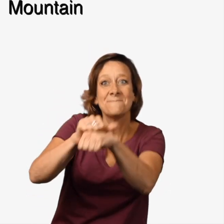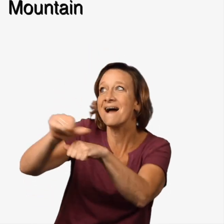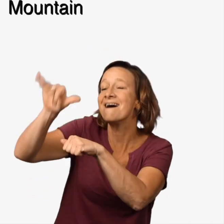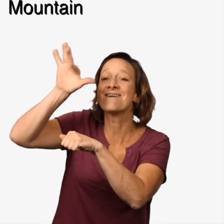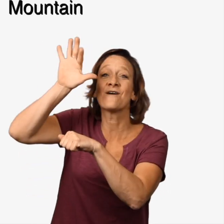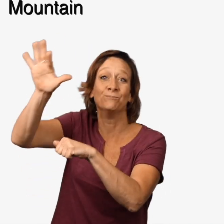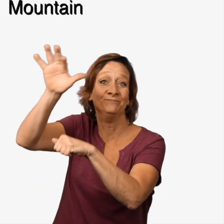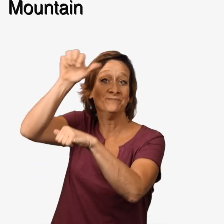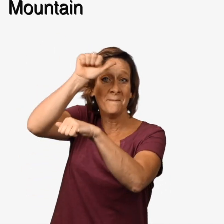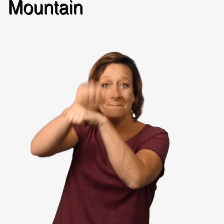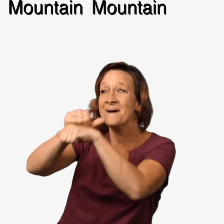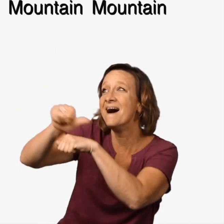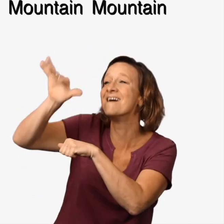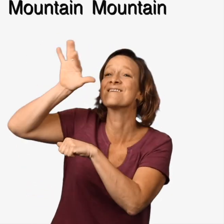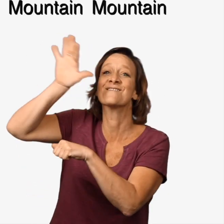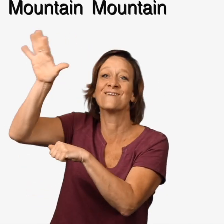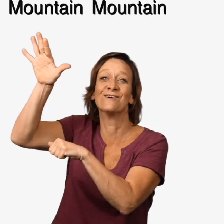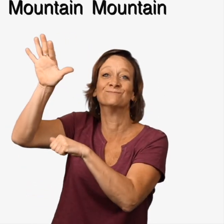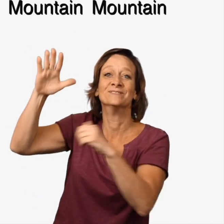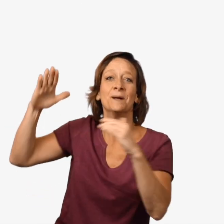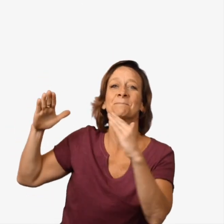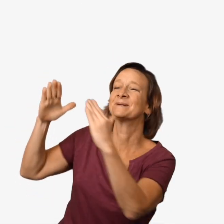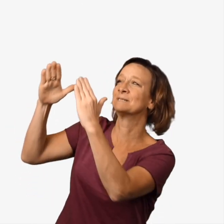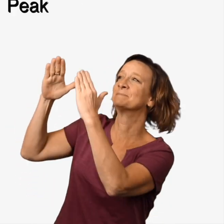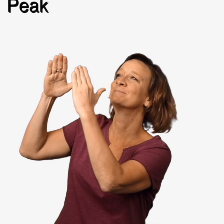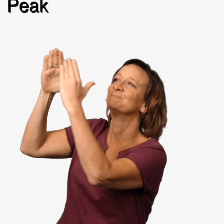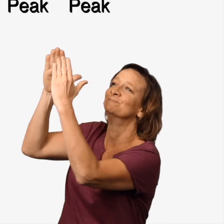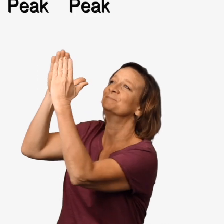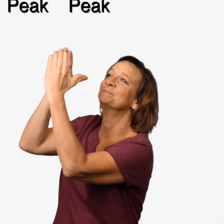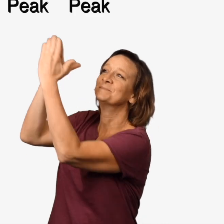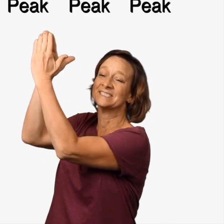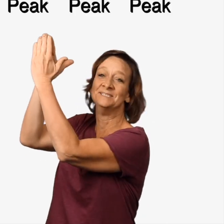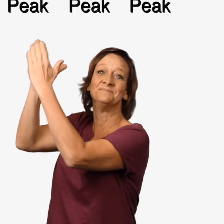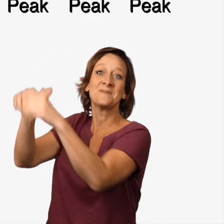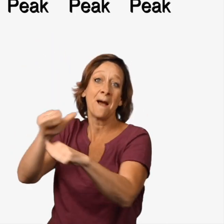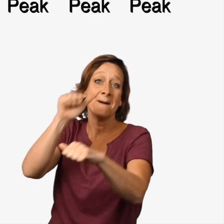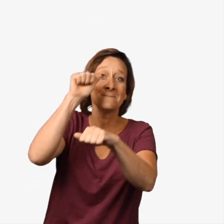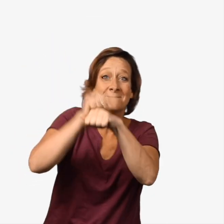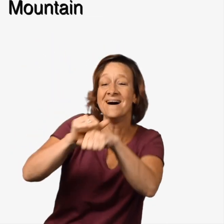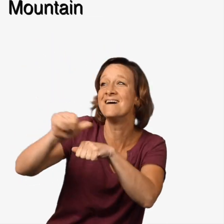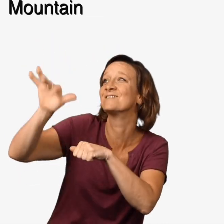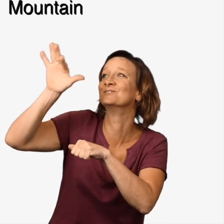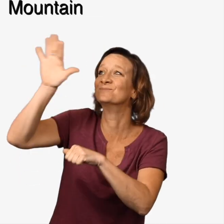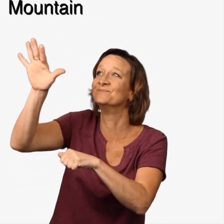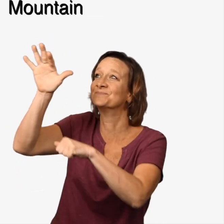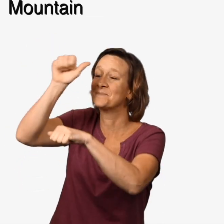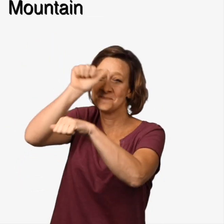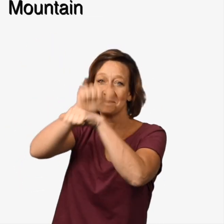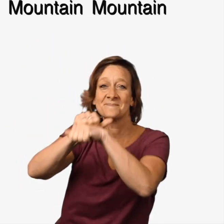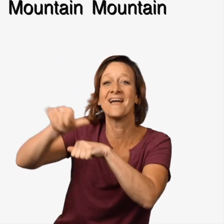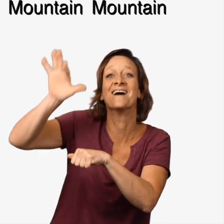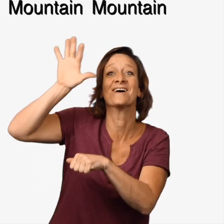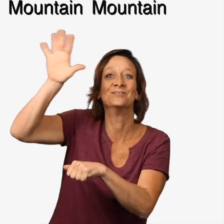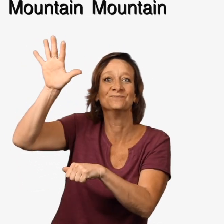Mountain, mountain. Peak, peak, peak. Mountain, mountain.